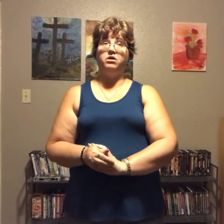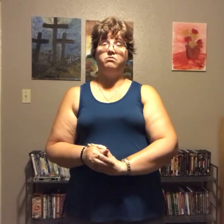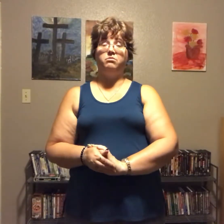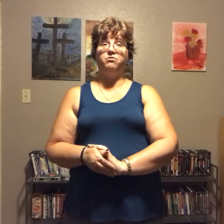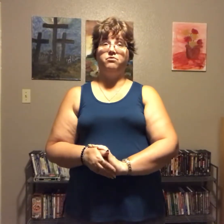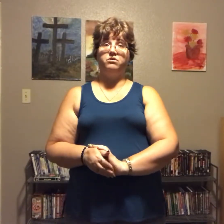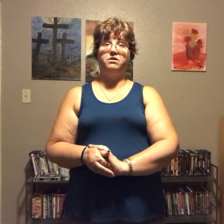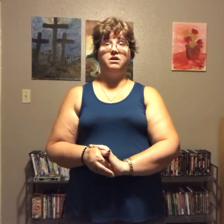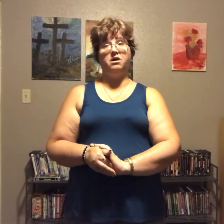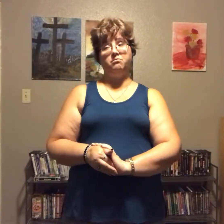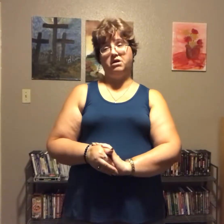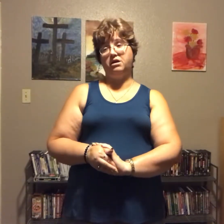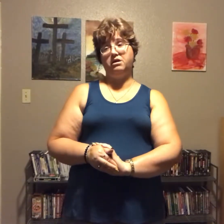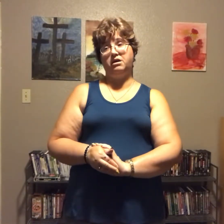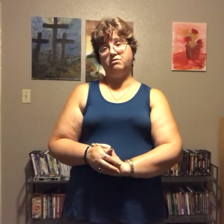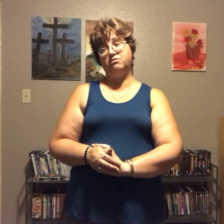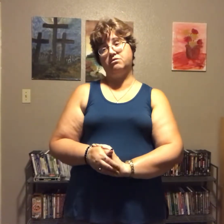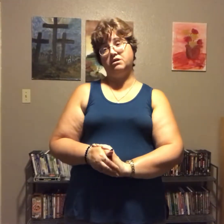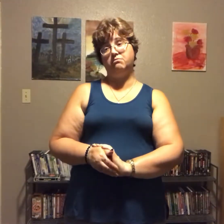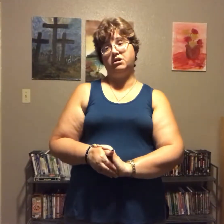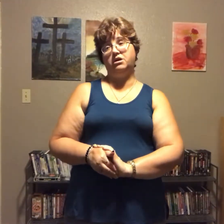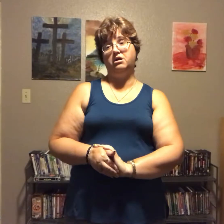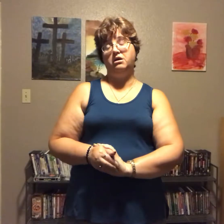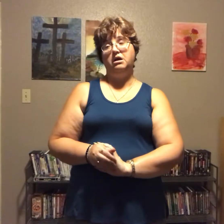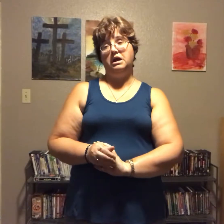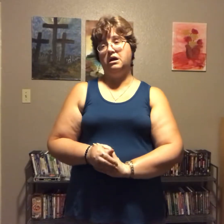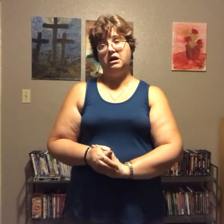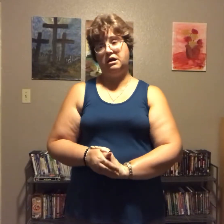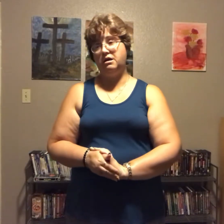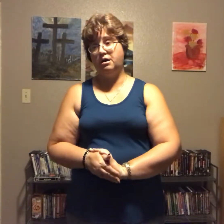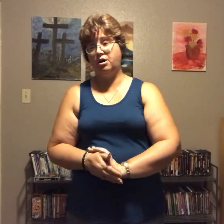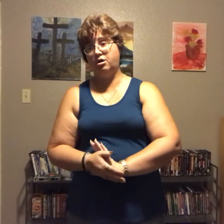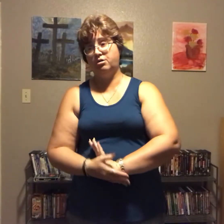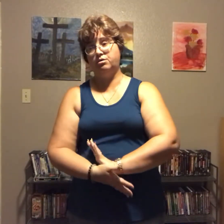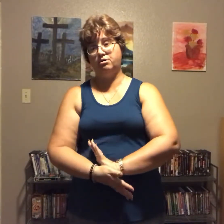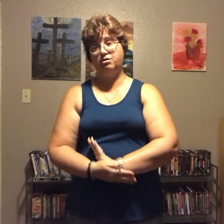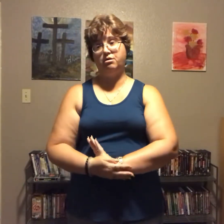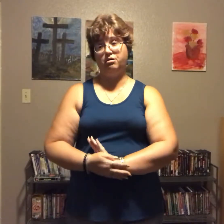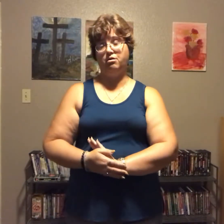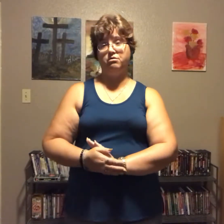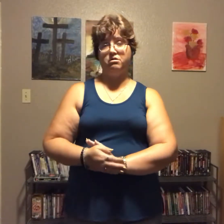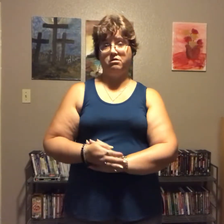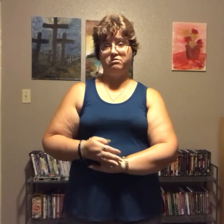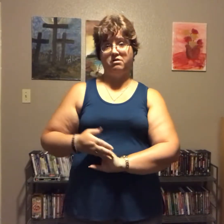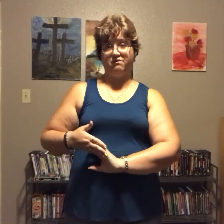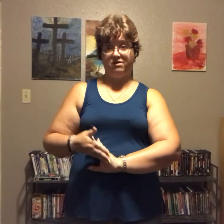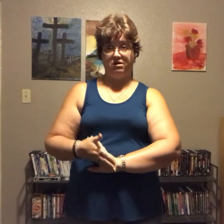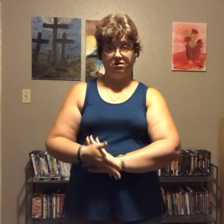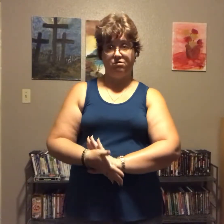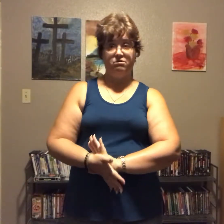hungry before then I may either get me a uh a yogurt because I've got yogurt